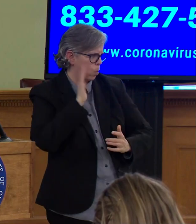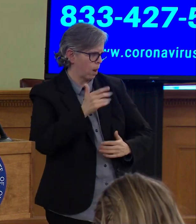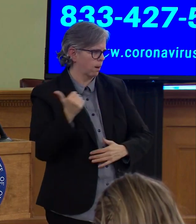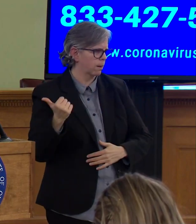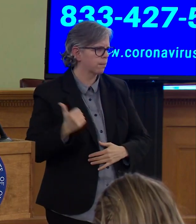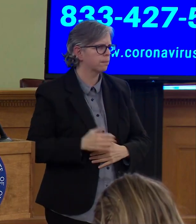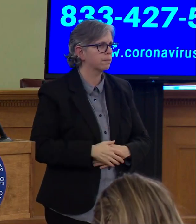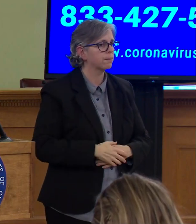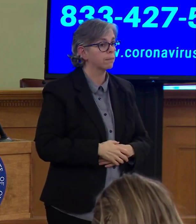to be continued. will stay Thank you.